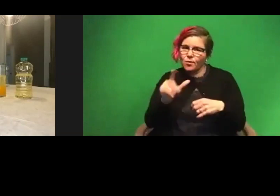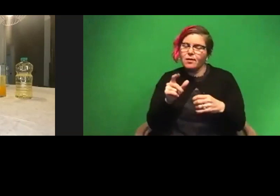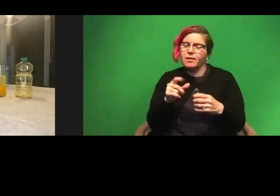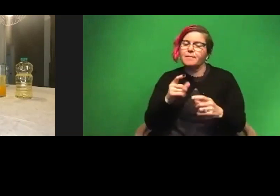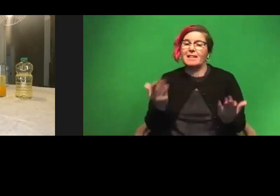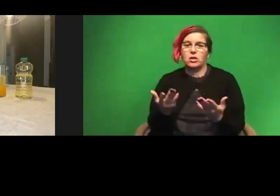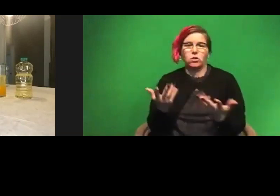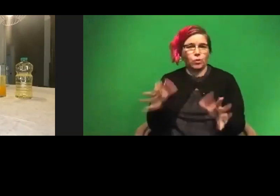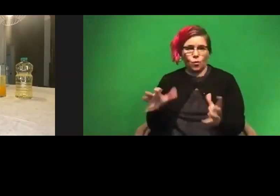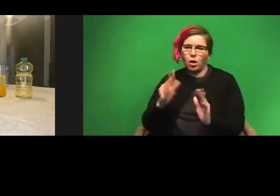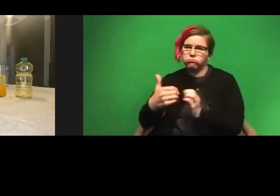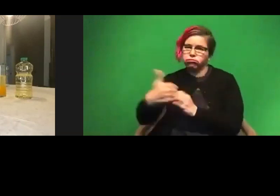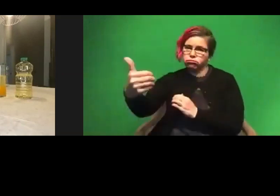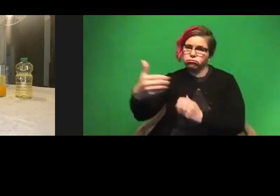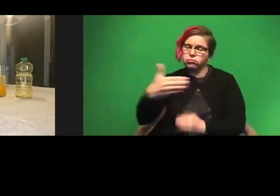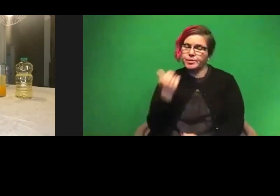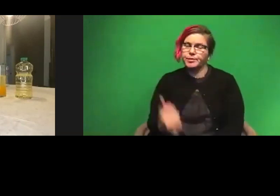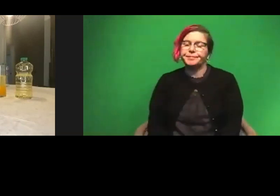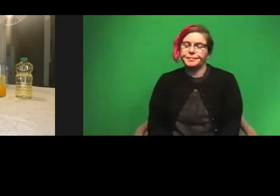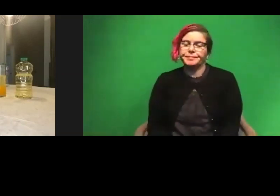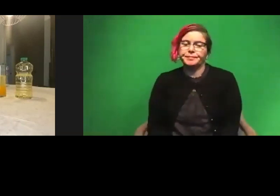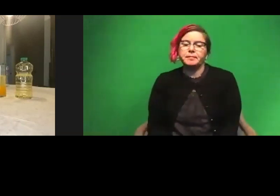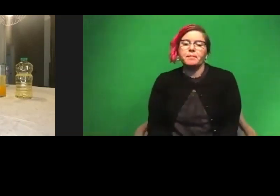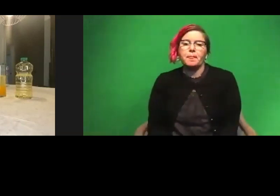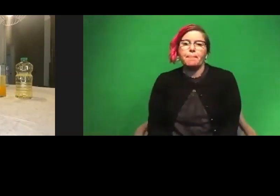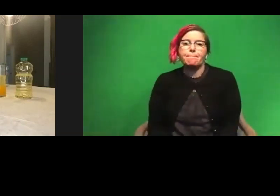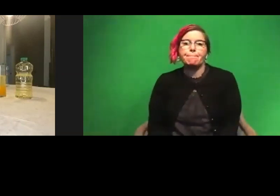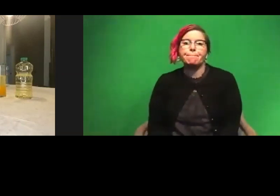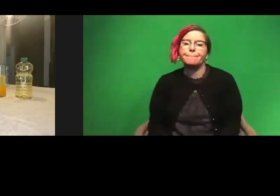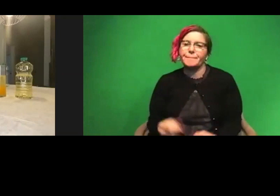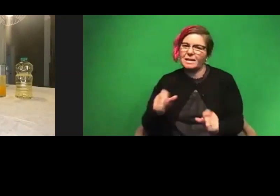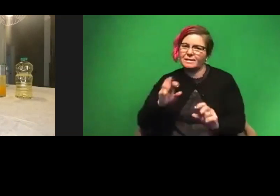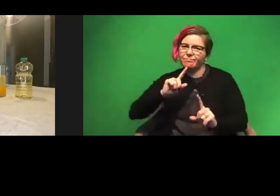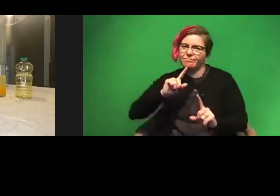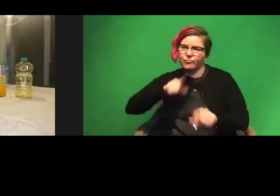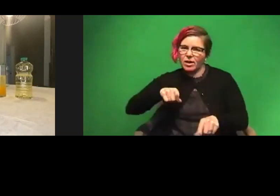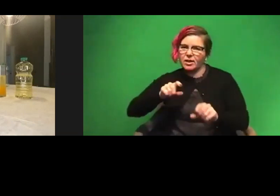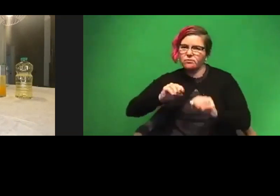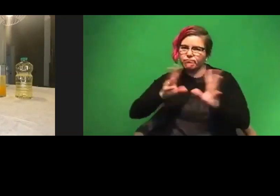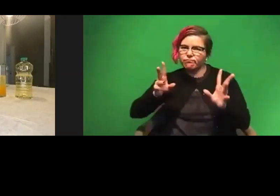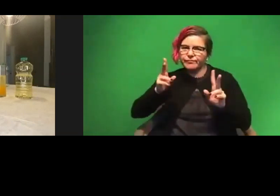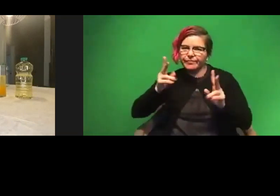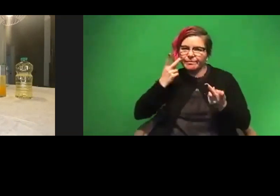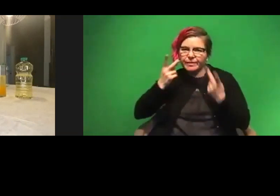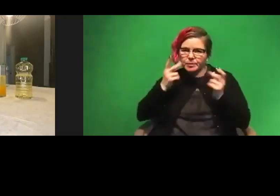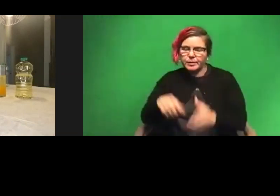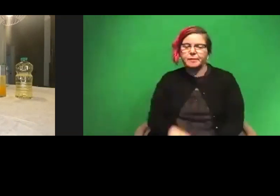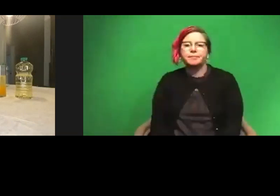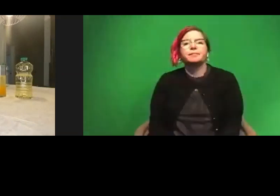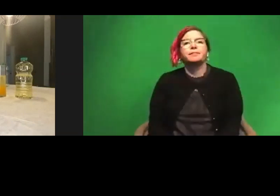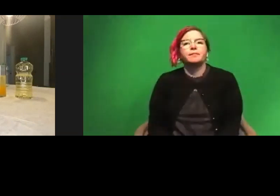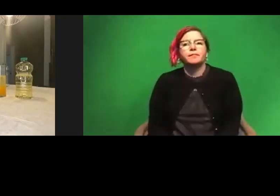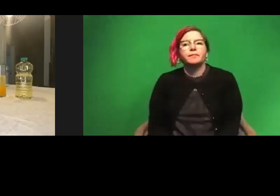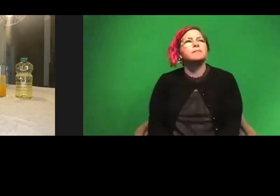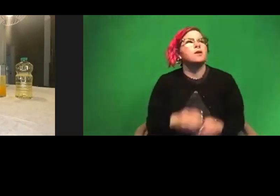the oil and the water to break down. want them to stay separate from each other. So your reaction could be, could occur properly. Awesome. Um,